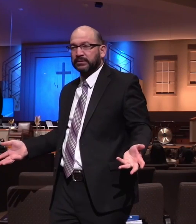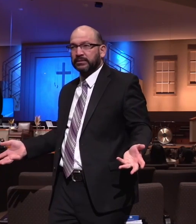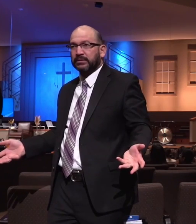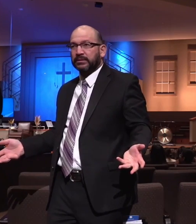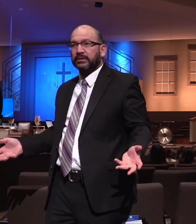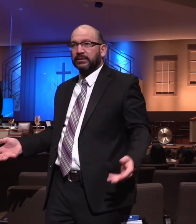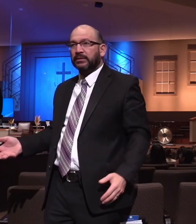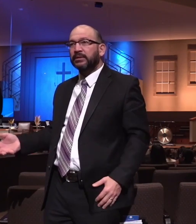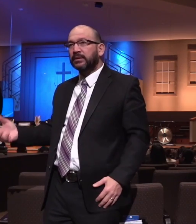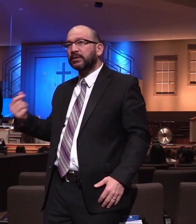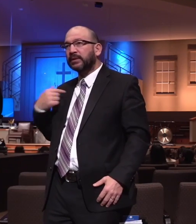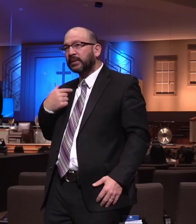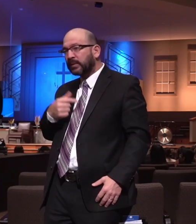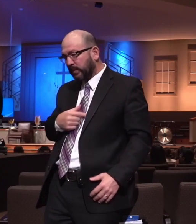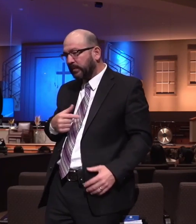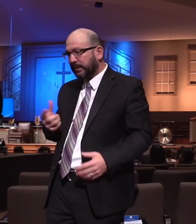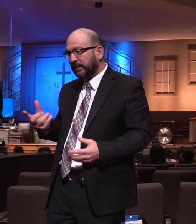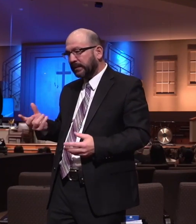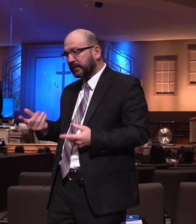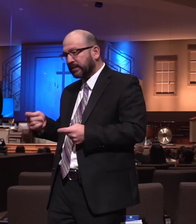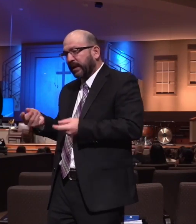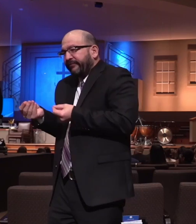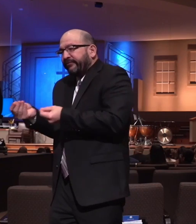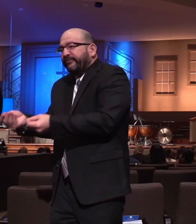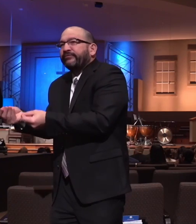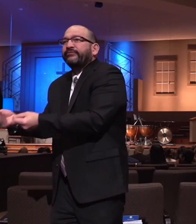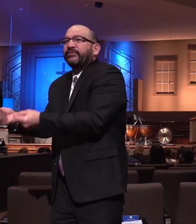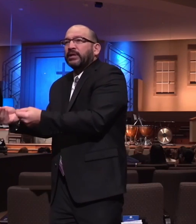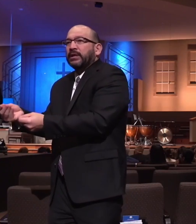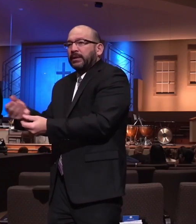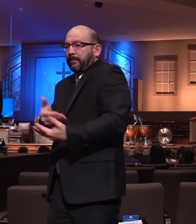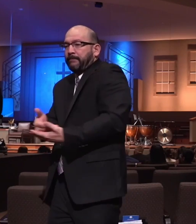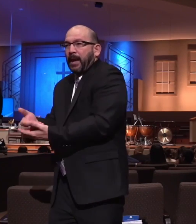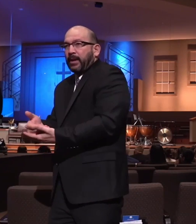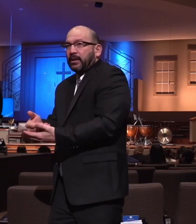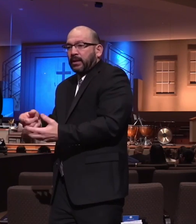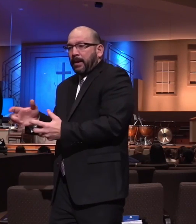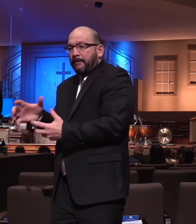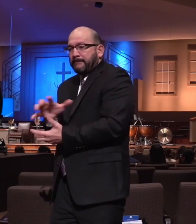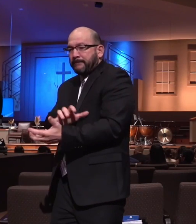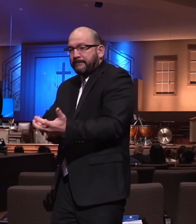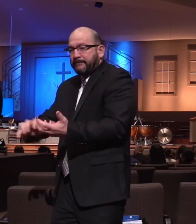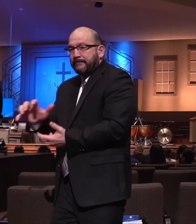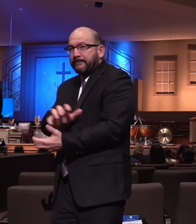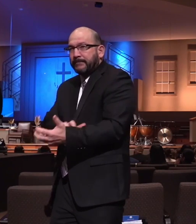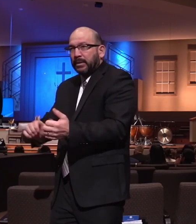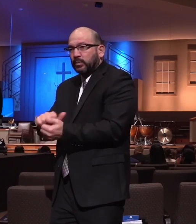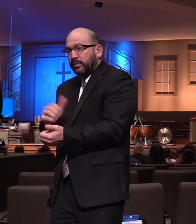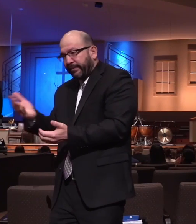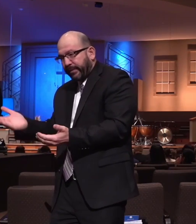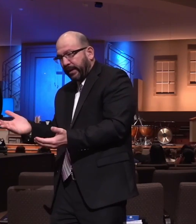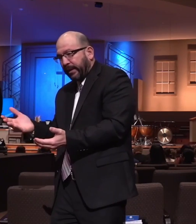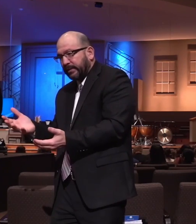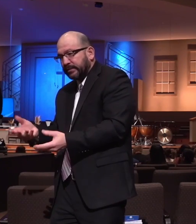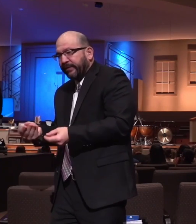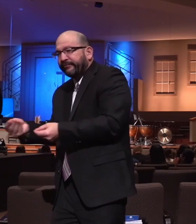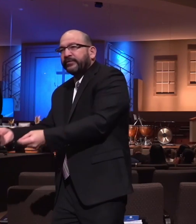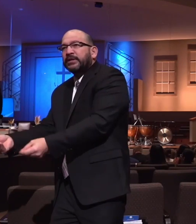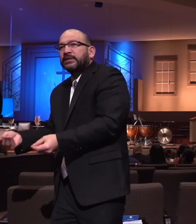game. We'd keep putting it back in, putting it back in. And then how many of you mixed it in with the pears and tried to trick them? You do that too? And we did that child